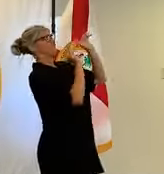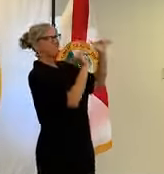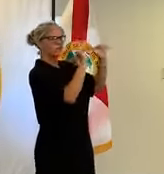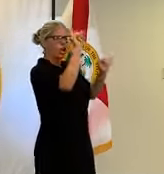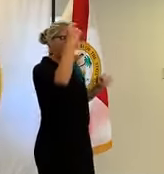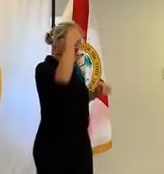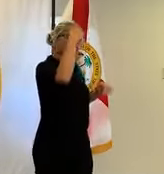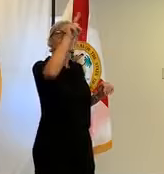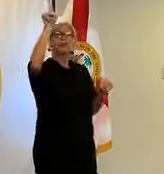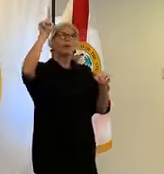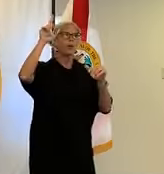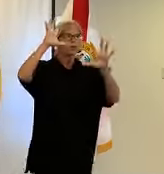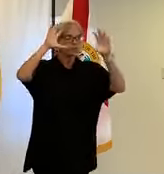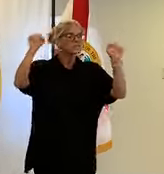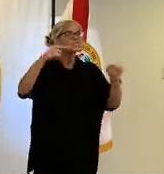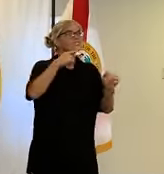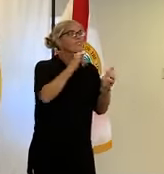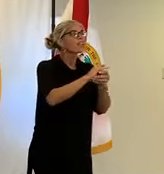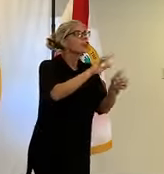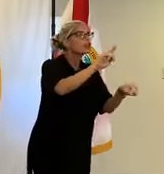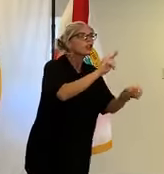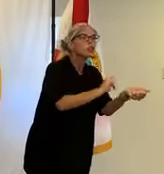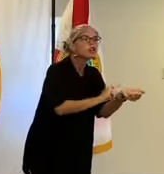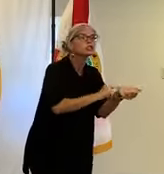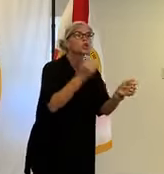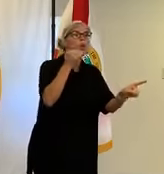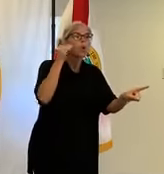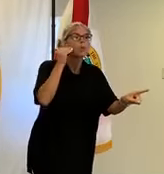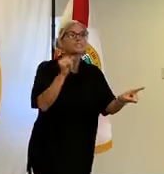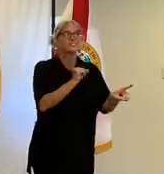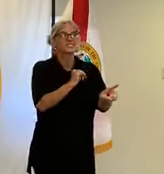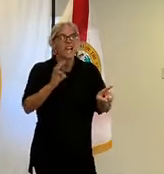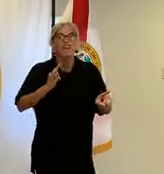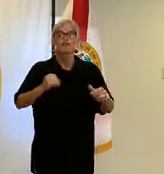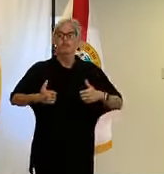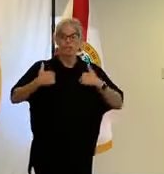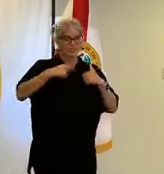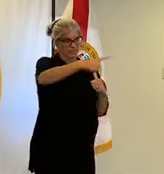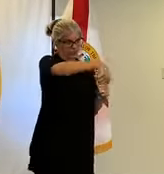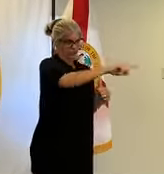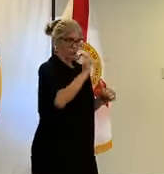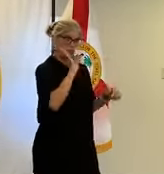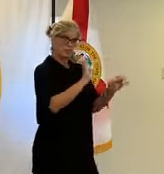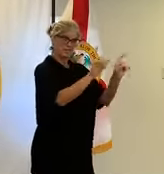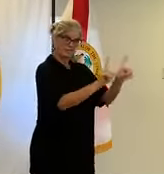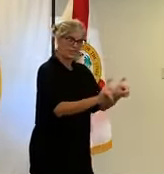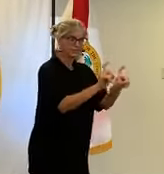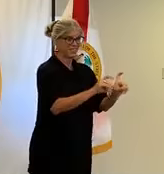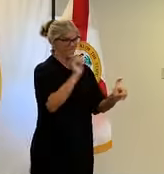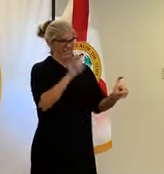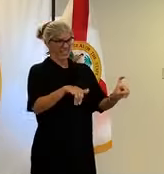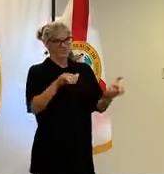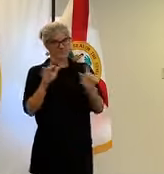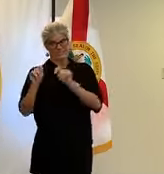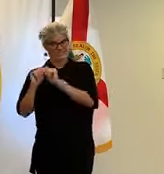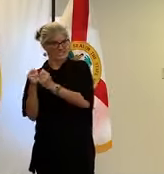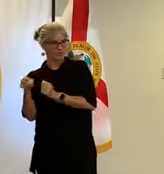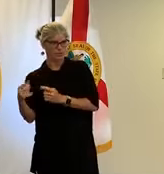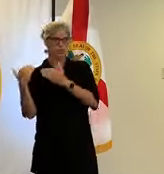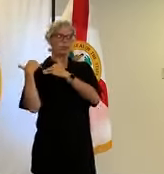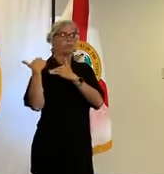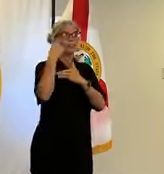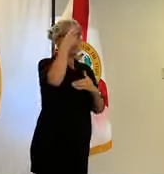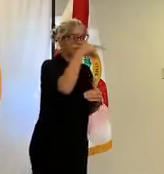home facilities both staff and residents will be tested and this team is responsible for that over the 13 county north florida region.